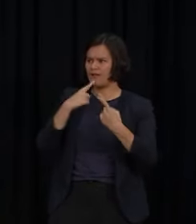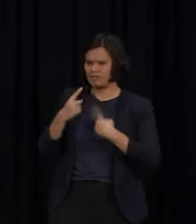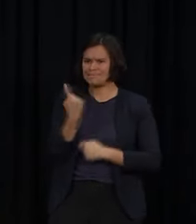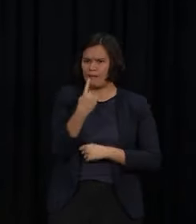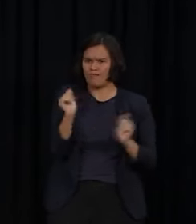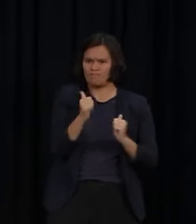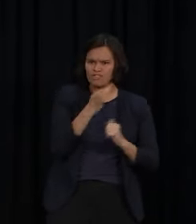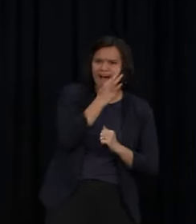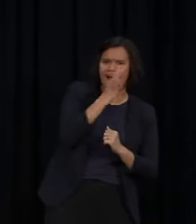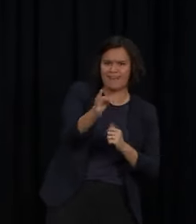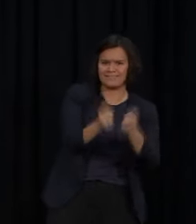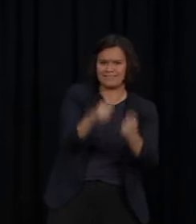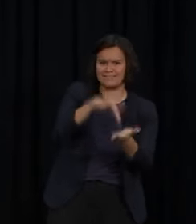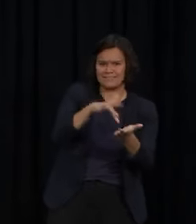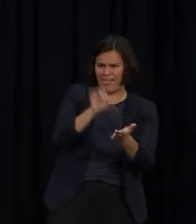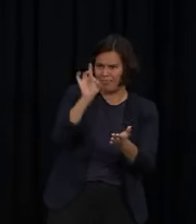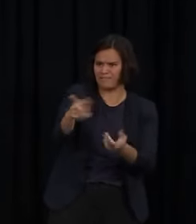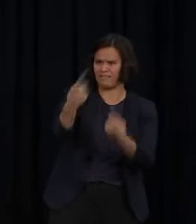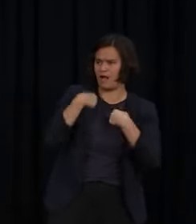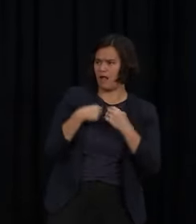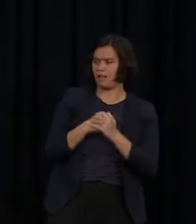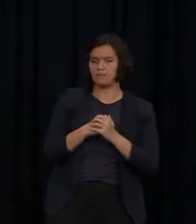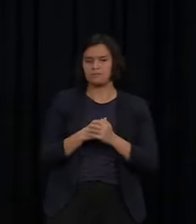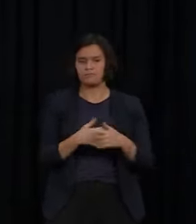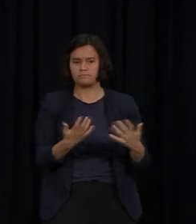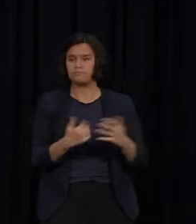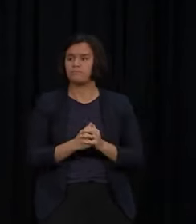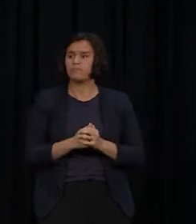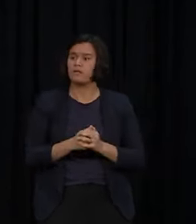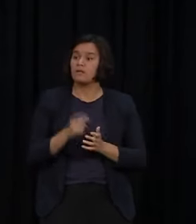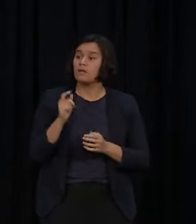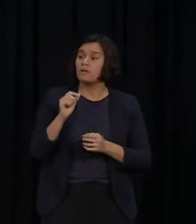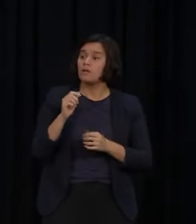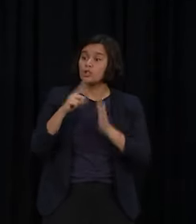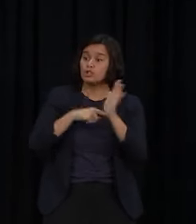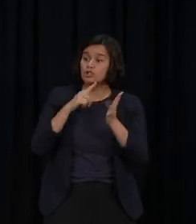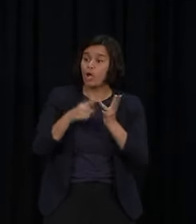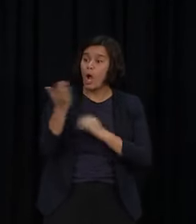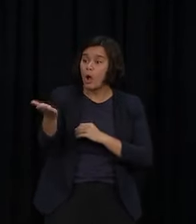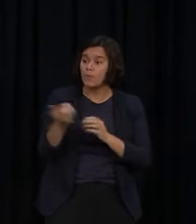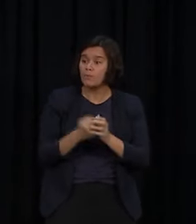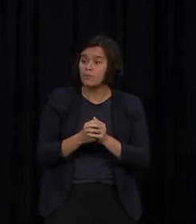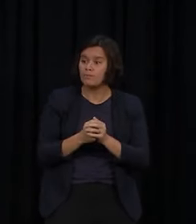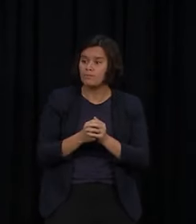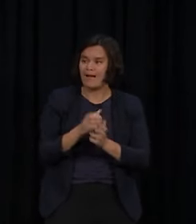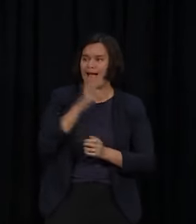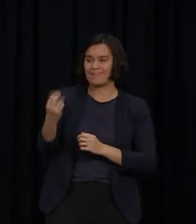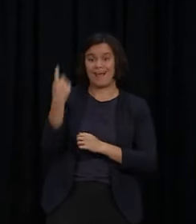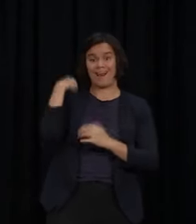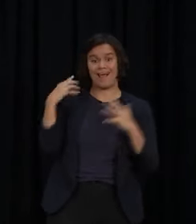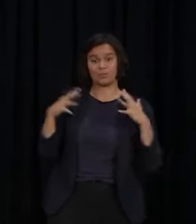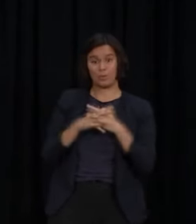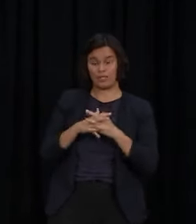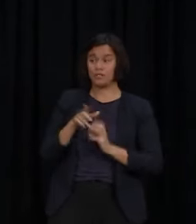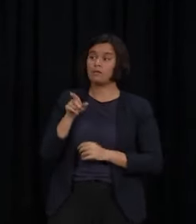out of PCRs. Yeah sorry Jo I did say that I did. Um we talked last week about um you wanting